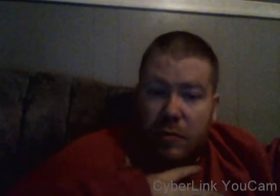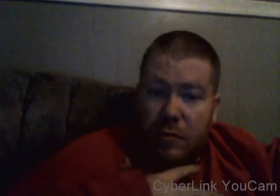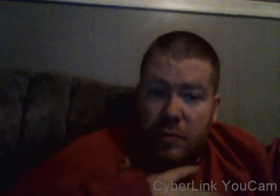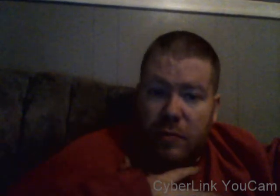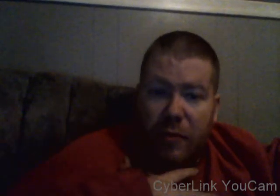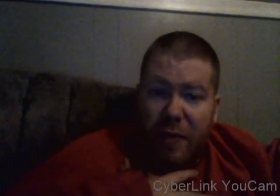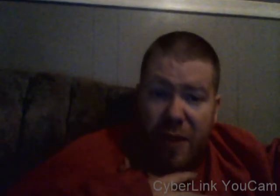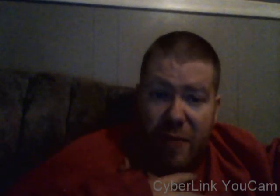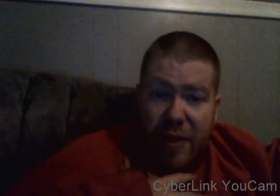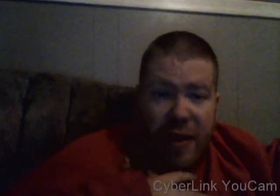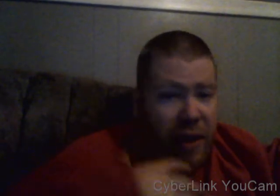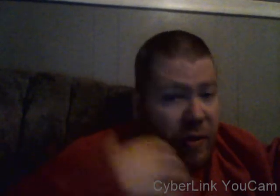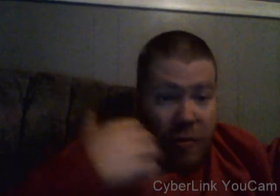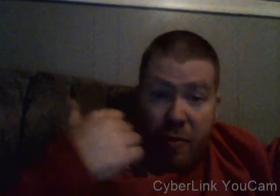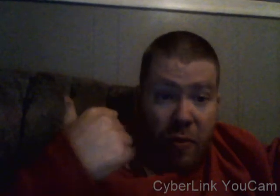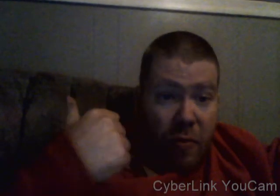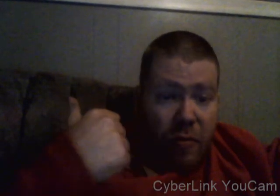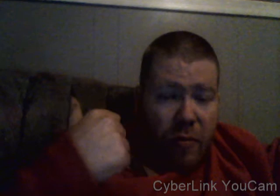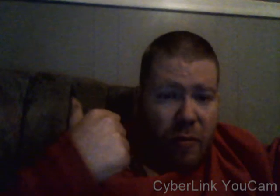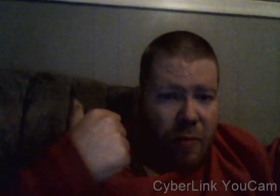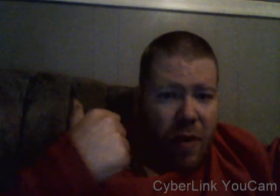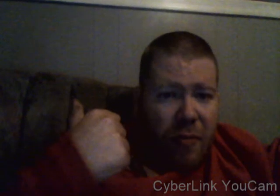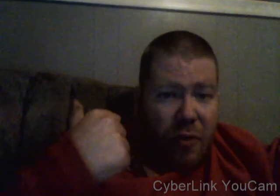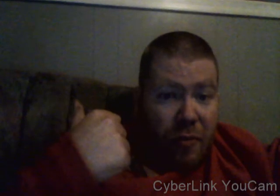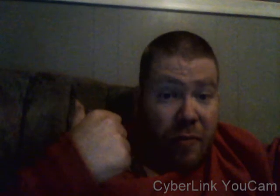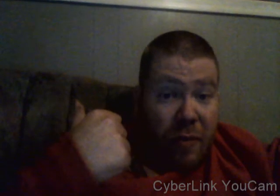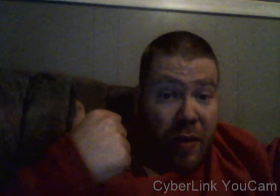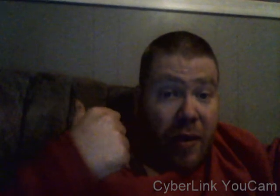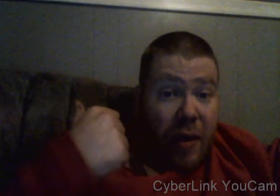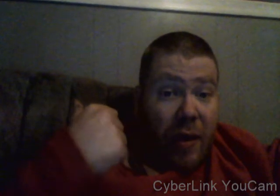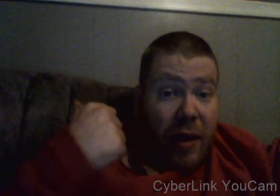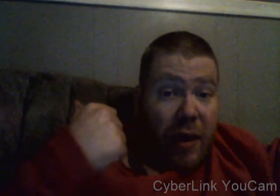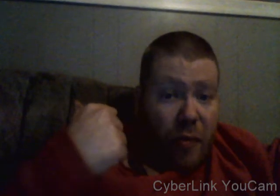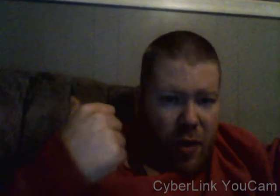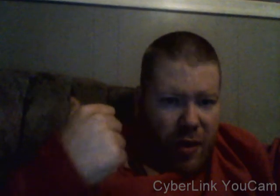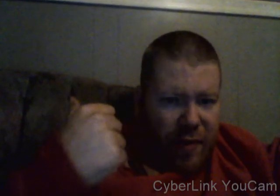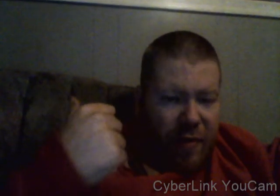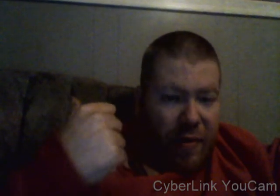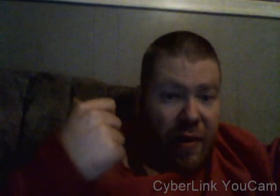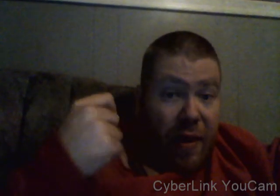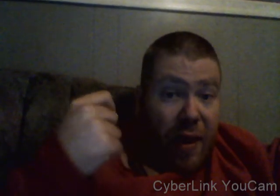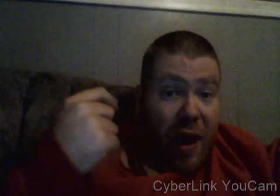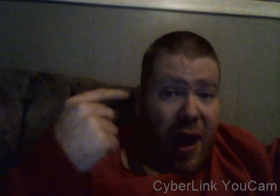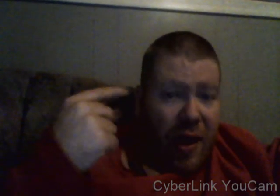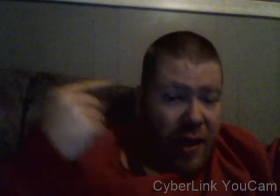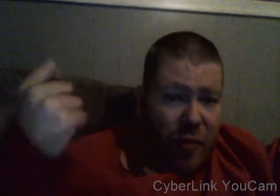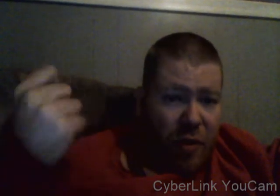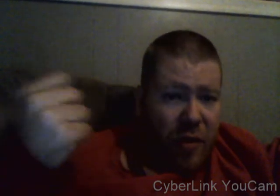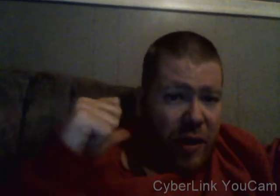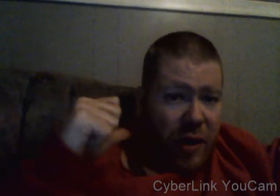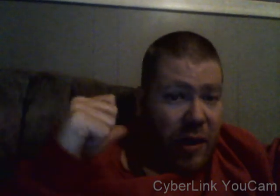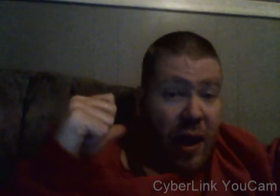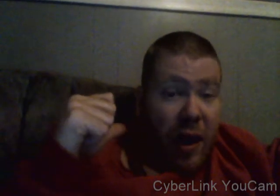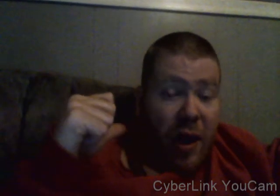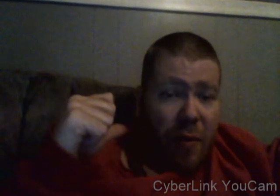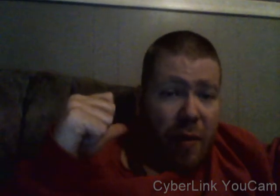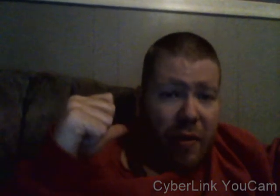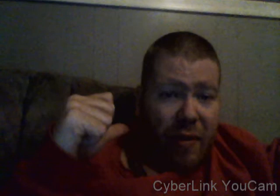was it by me and Bob show he warned us I he warned me about it